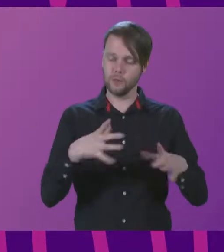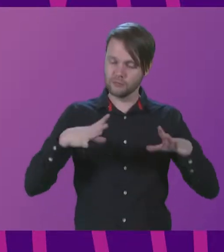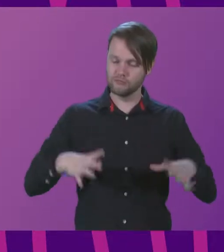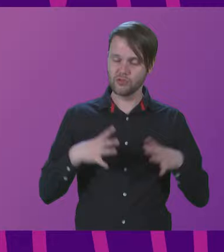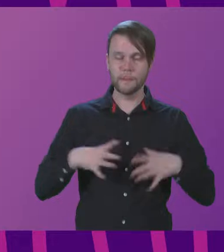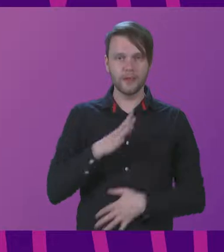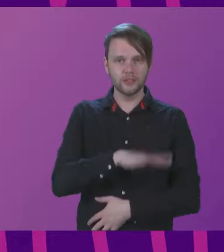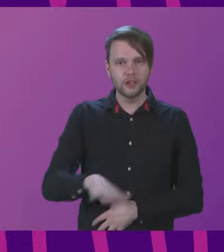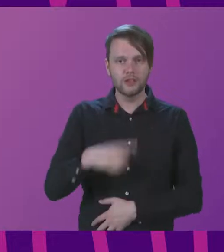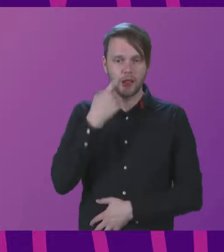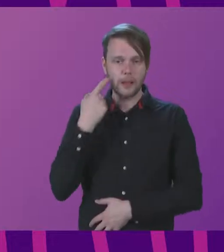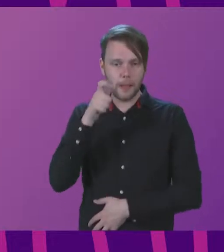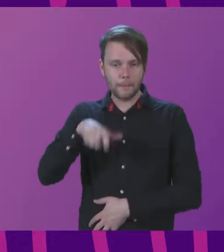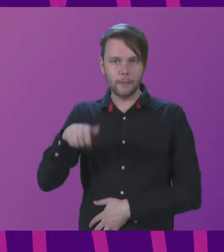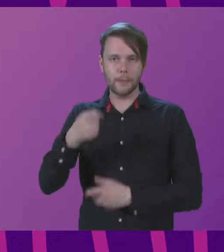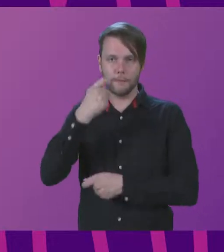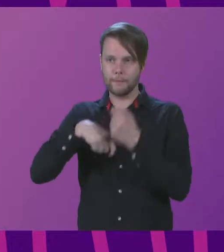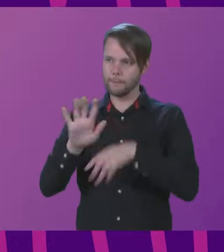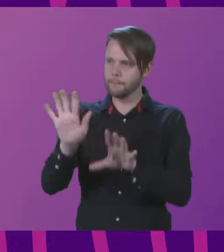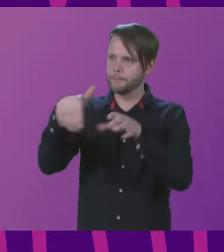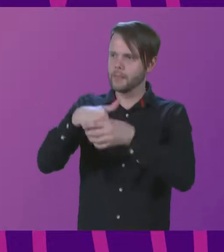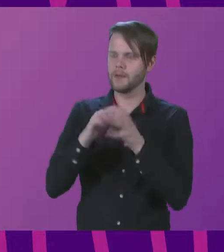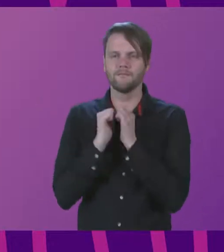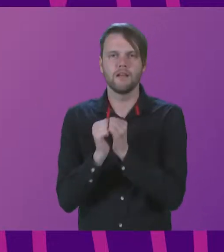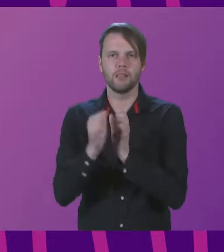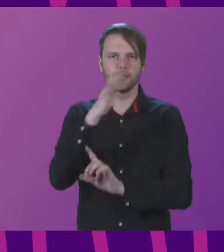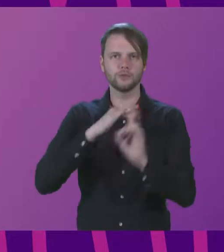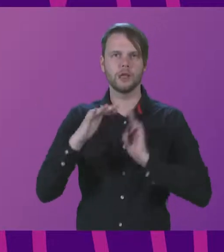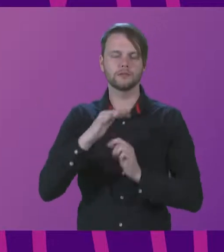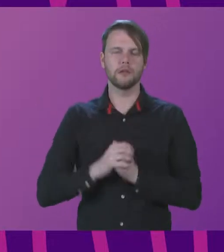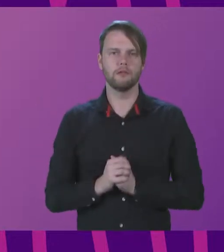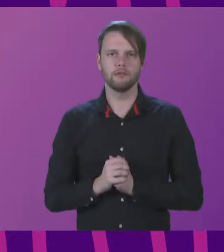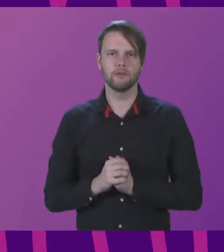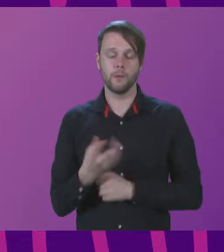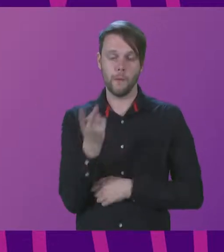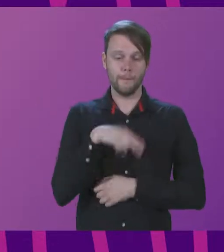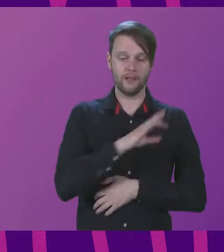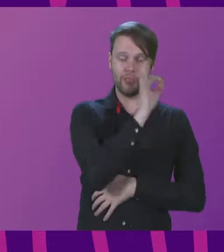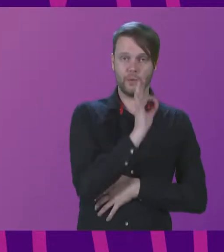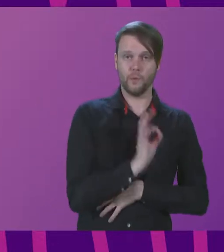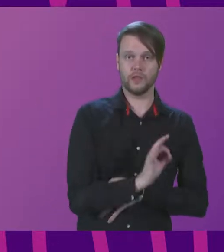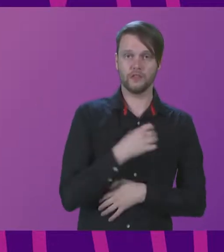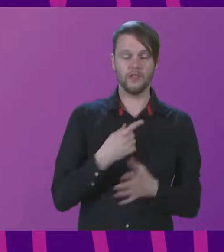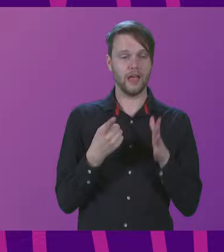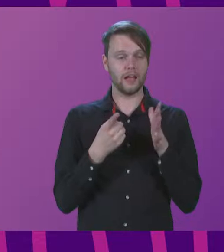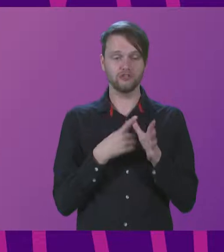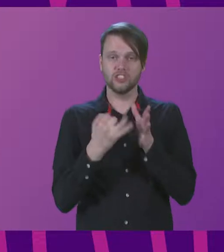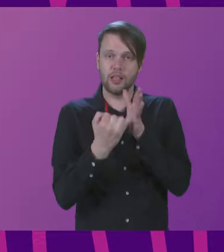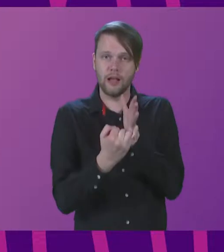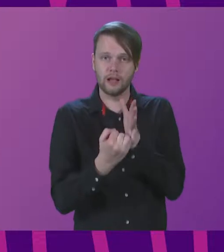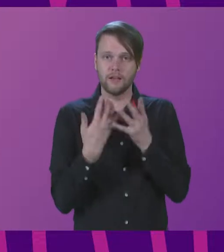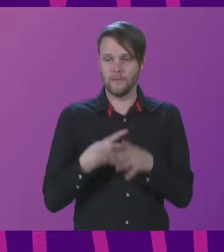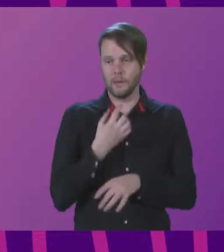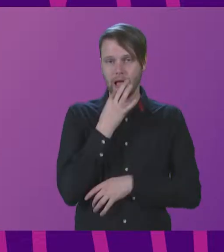children and young people to become members of a valuable society. Which goes back to the question that Andreas Schleicher from the